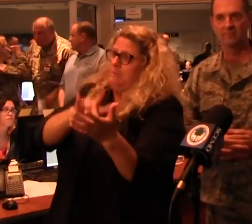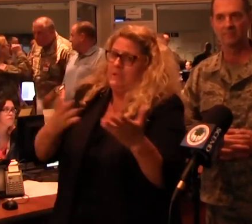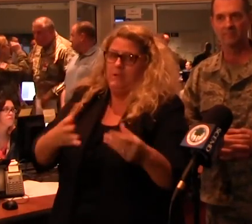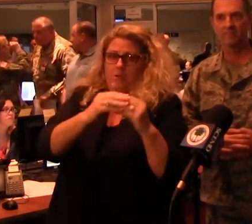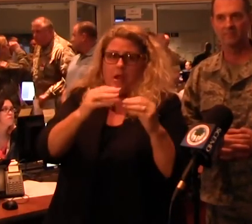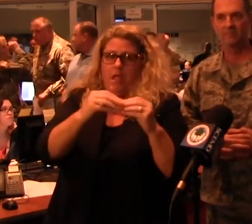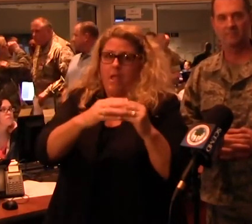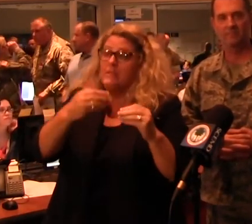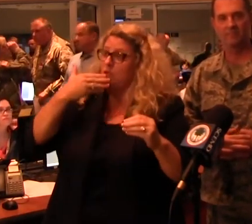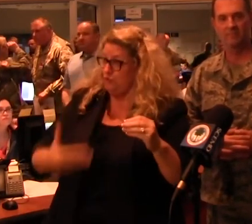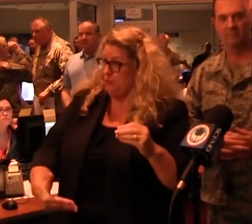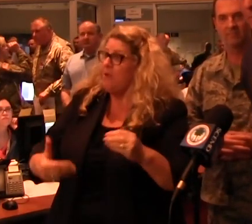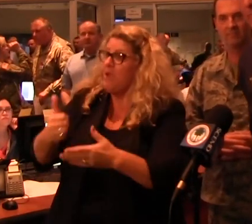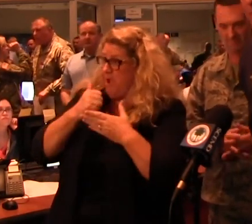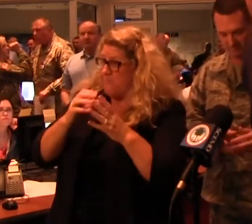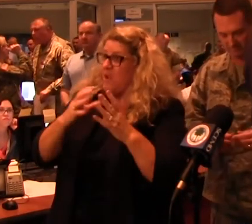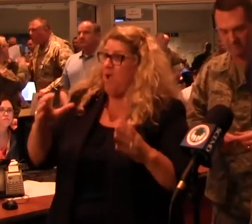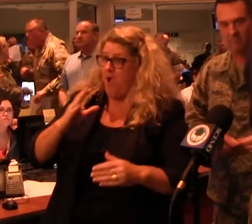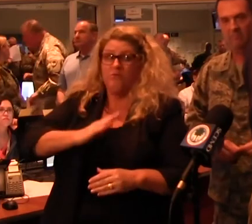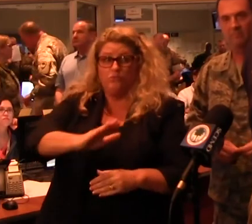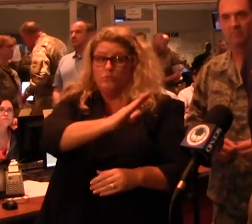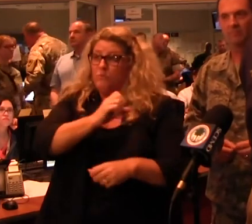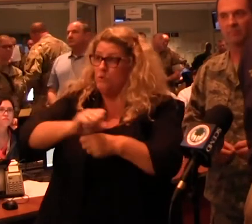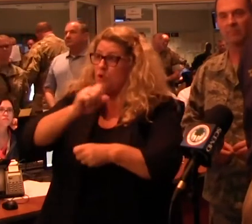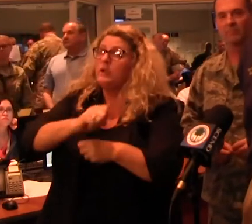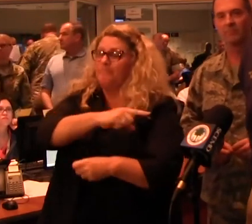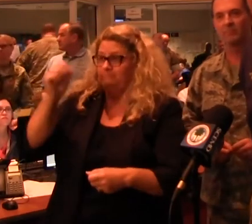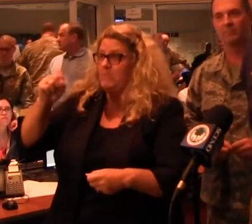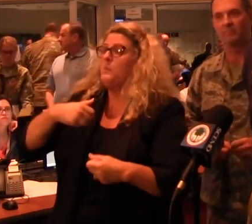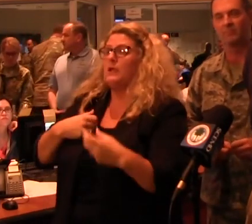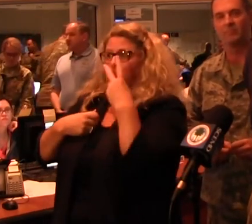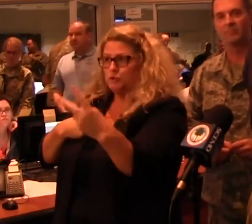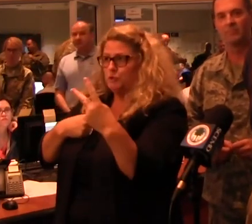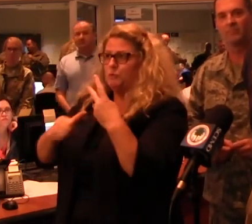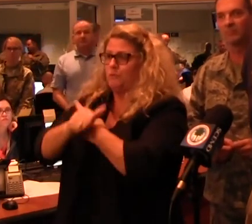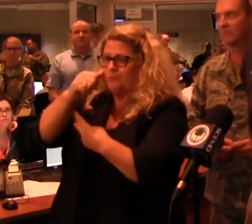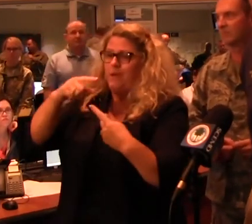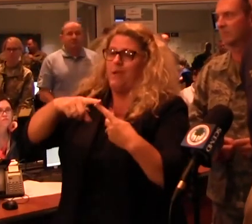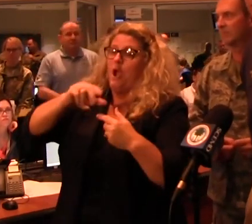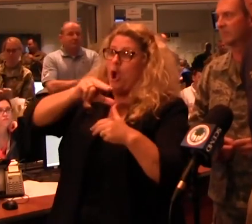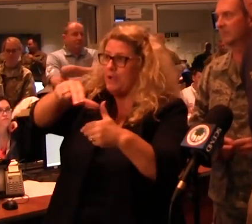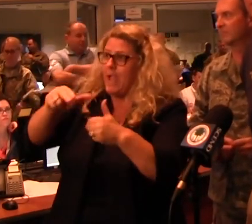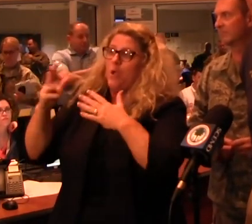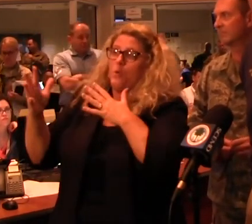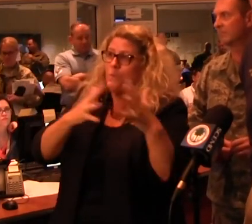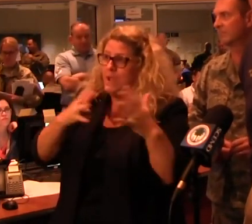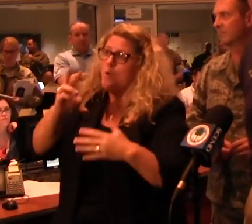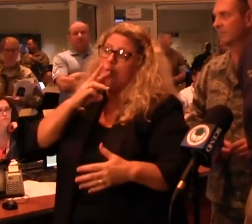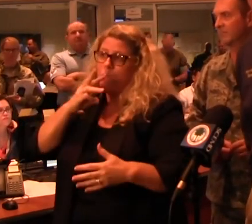that you need to come back to contain? Yes, it's been, we've had two threats. One is the hurricanes with the wind and the water and the surge.